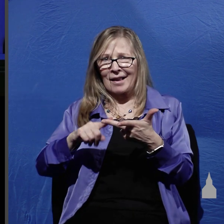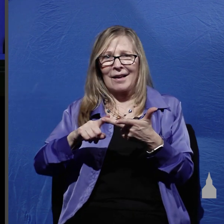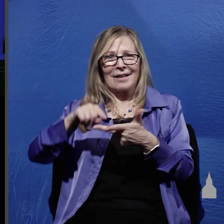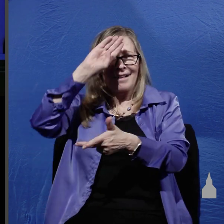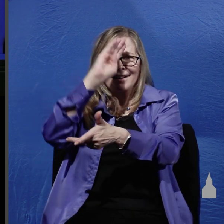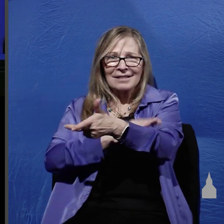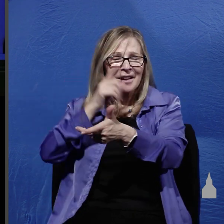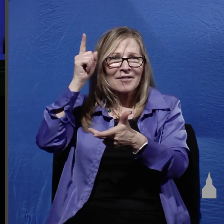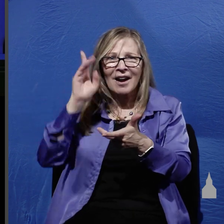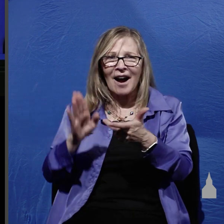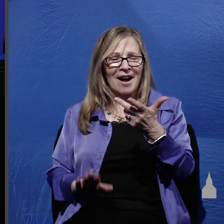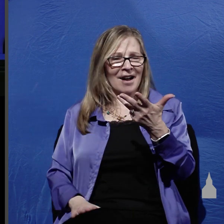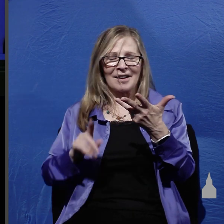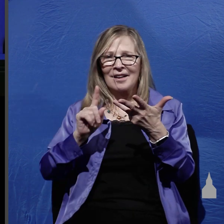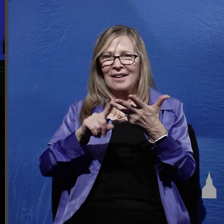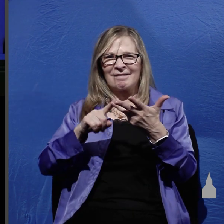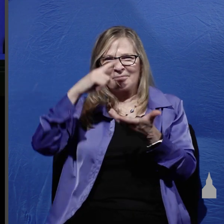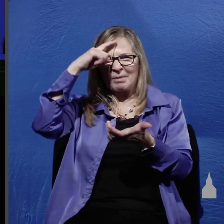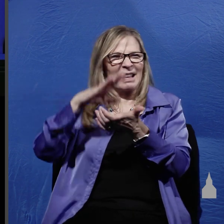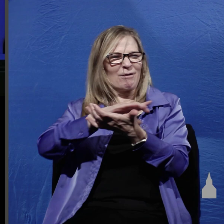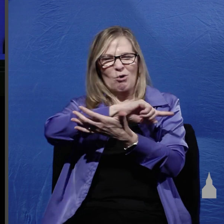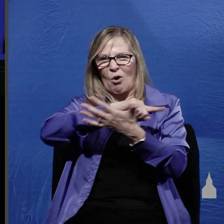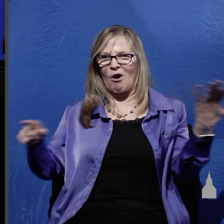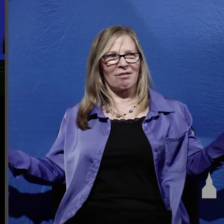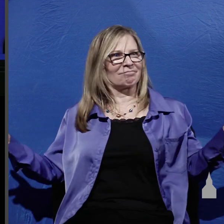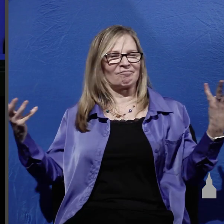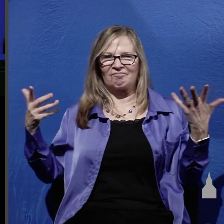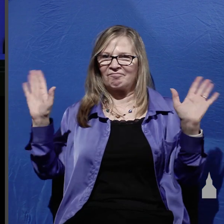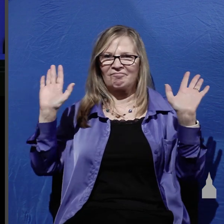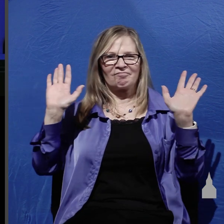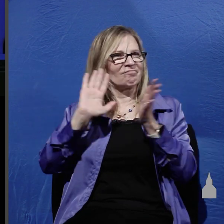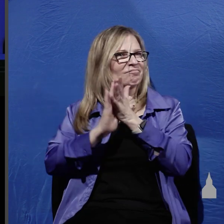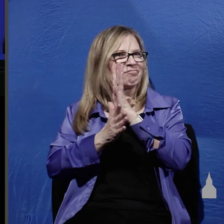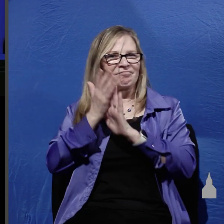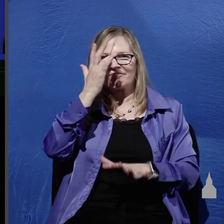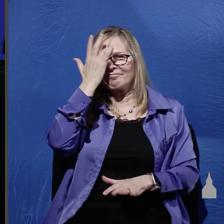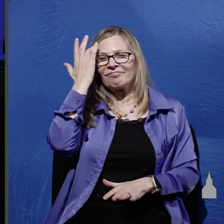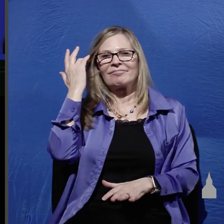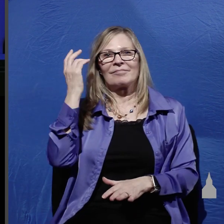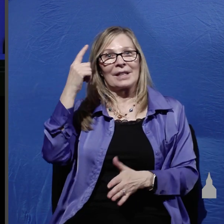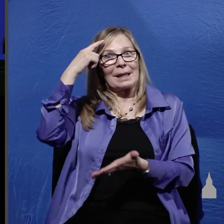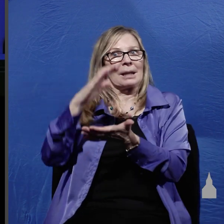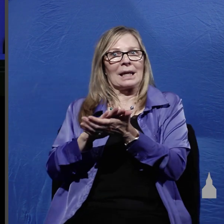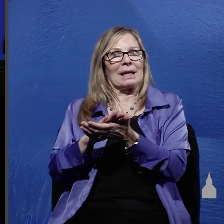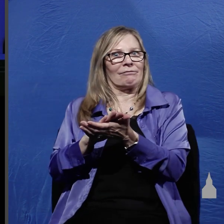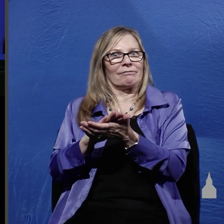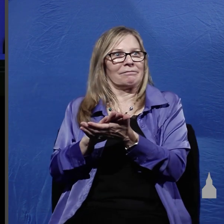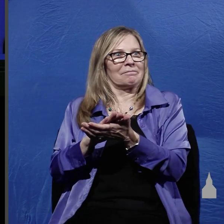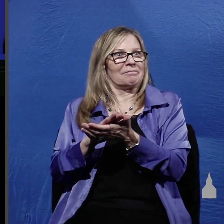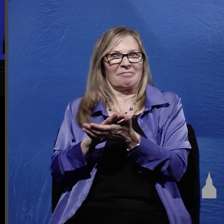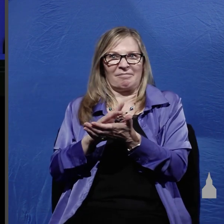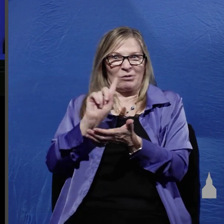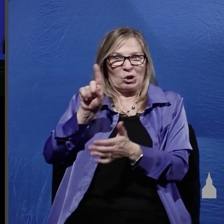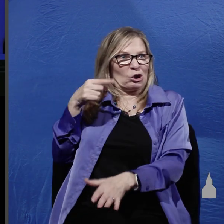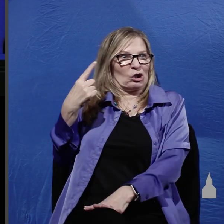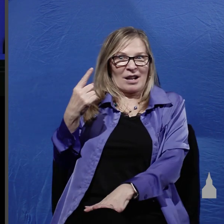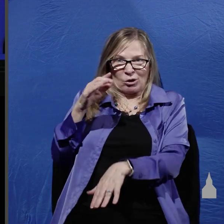God he believed it all and he believed all of this based note this solely on the